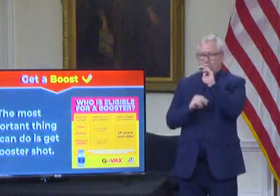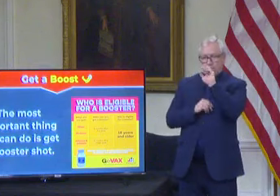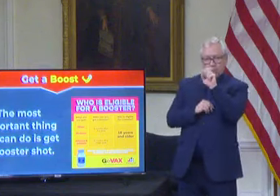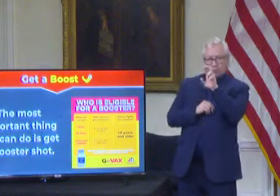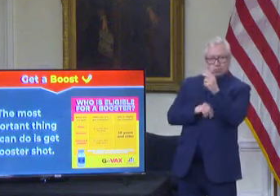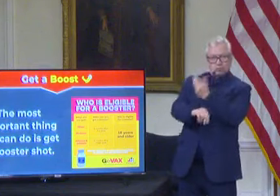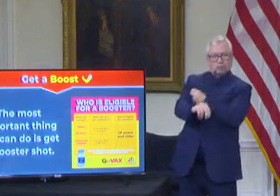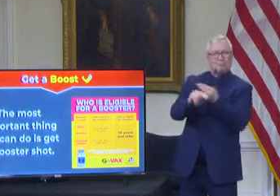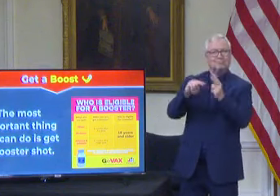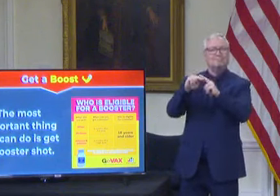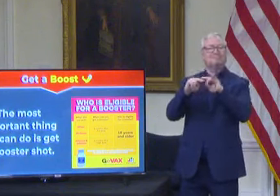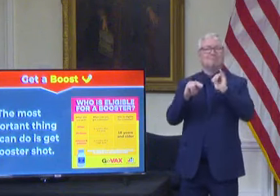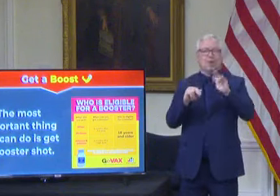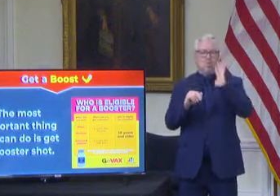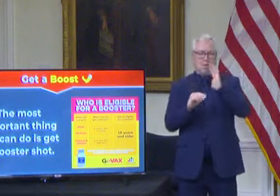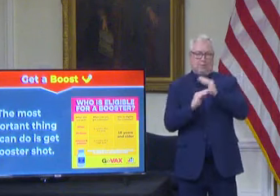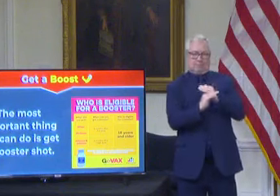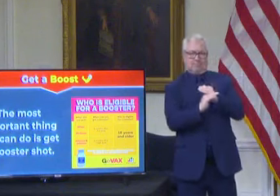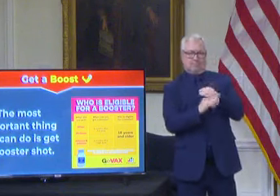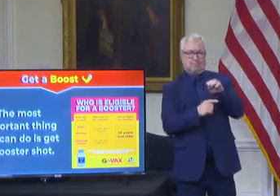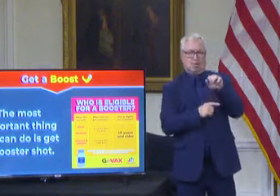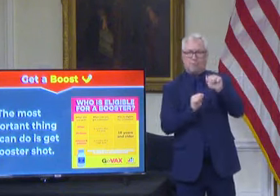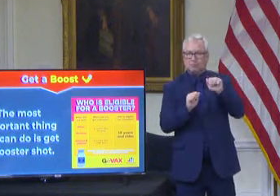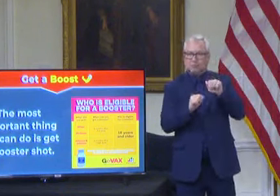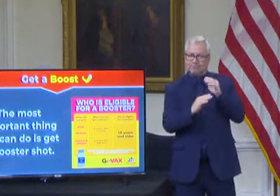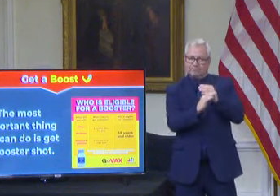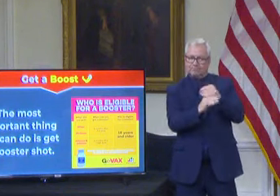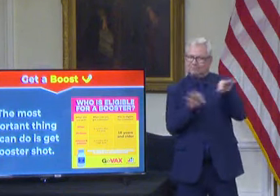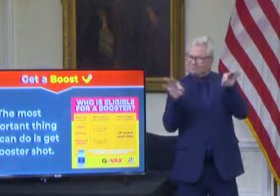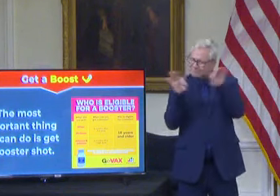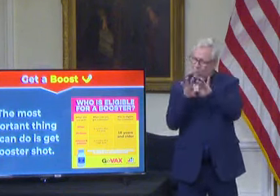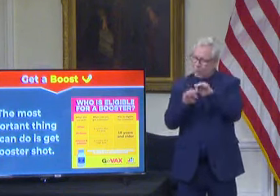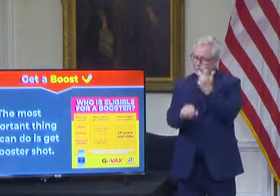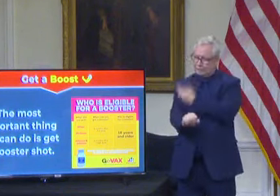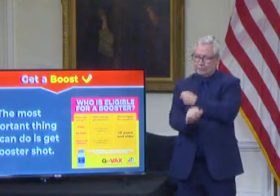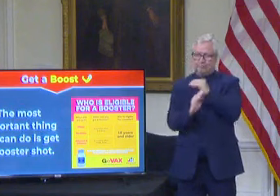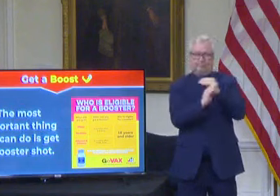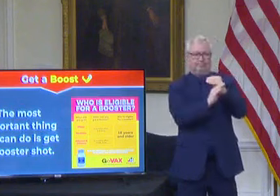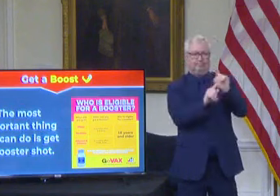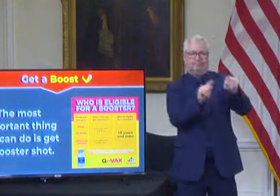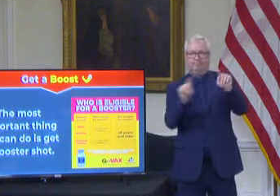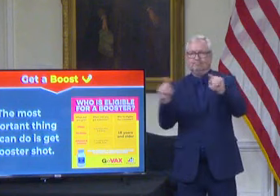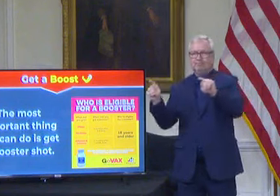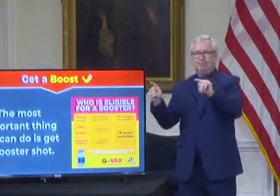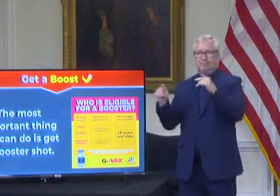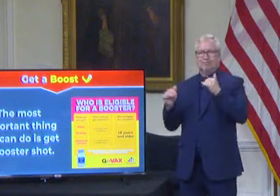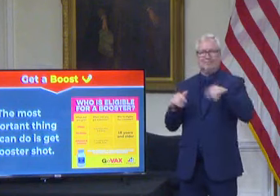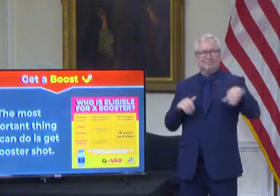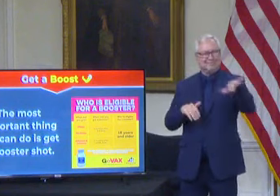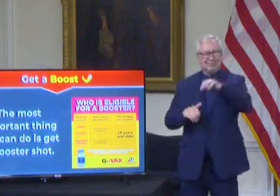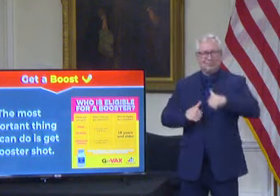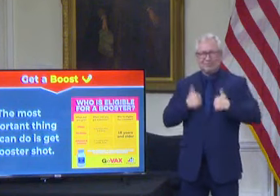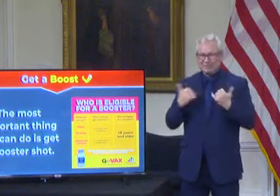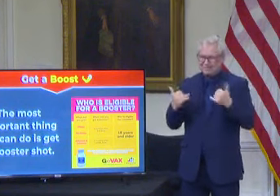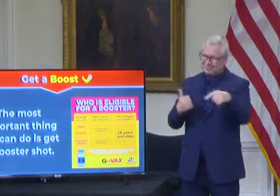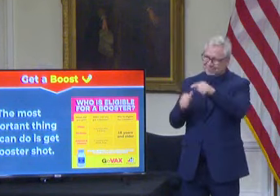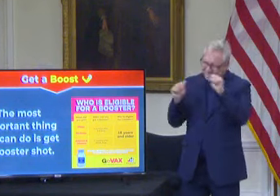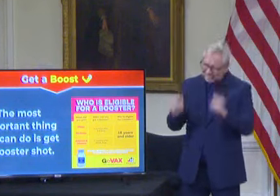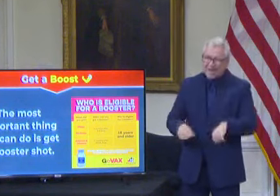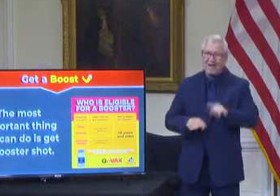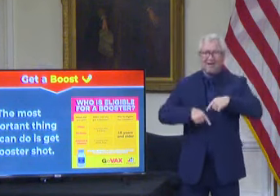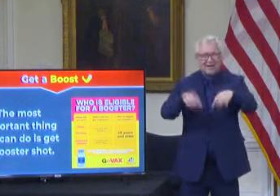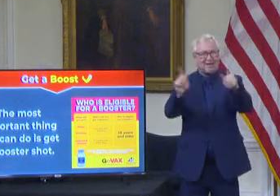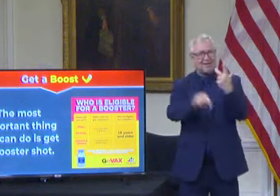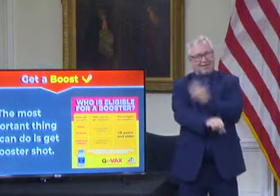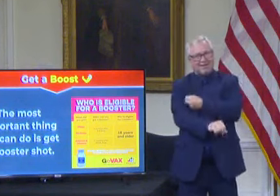which makes it more important than ever that every single Marylander who is eligible for a booster shot should get a